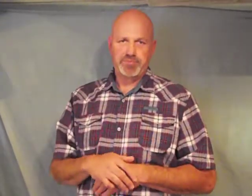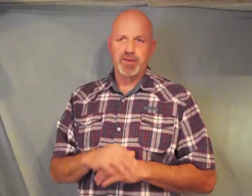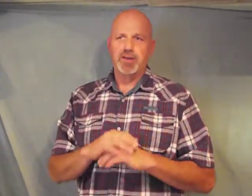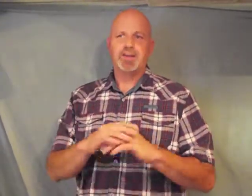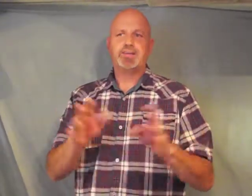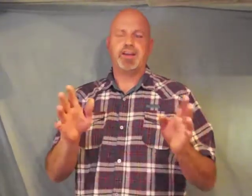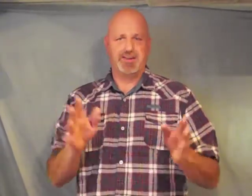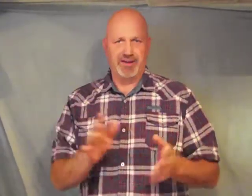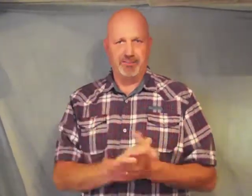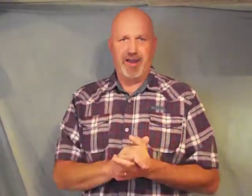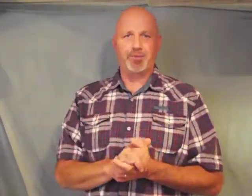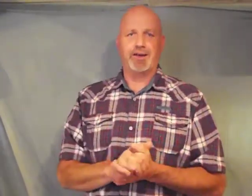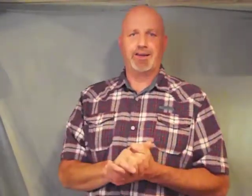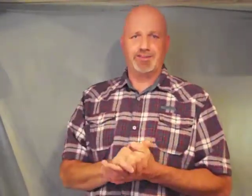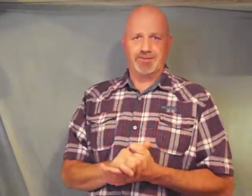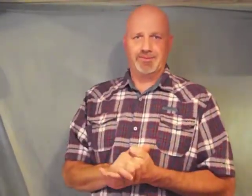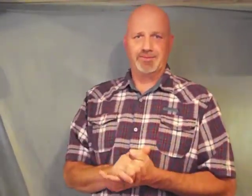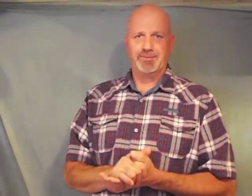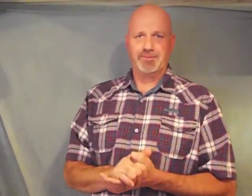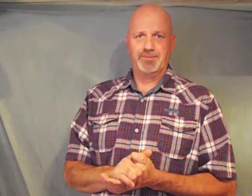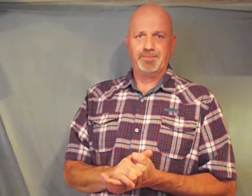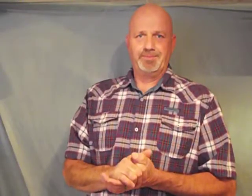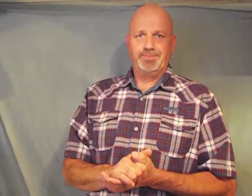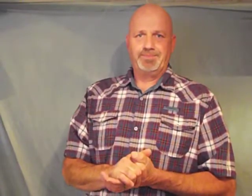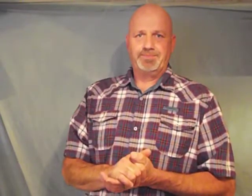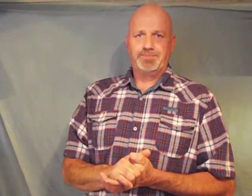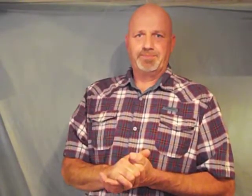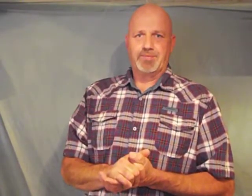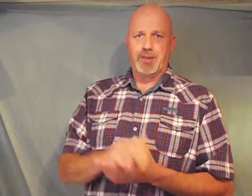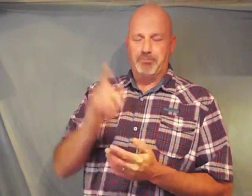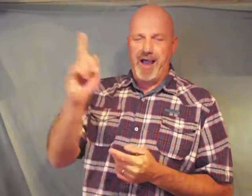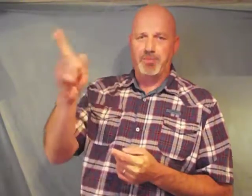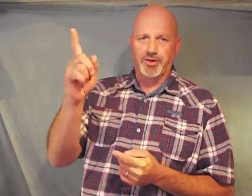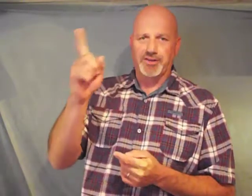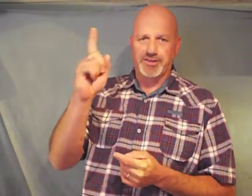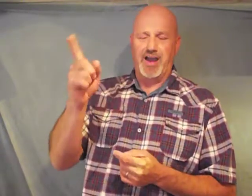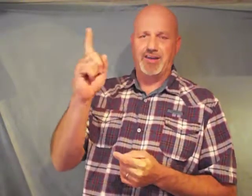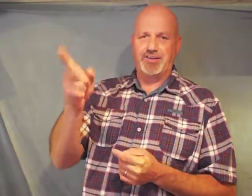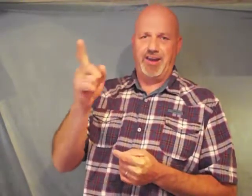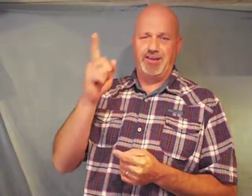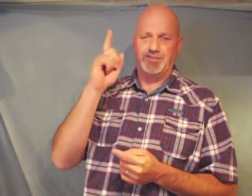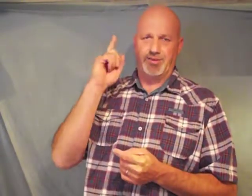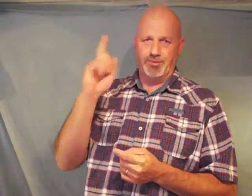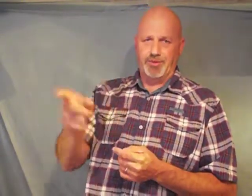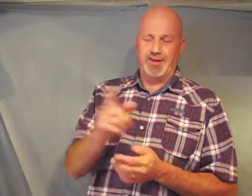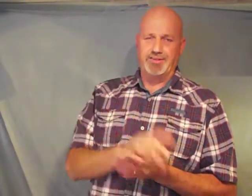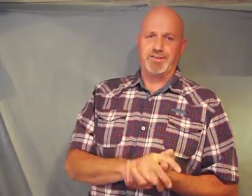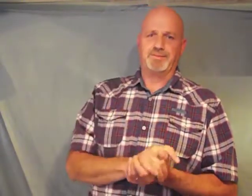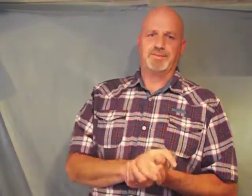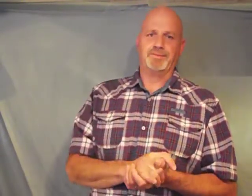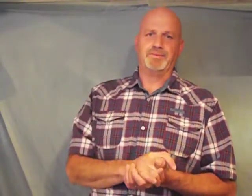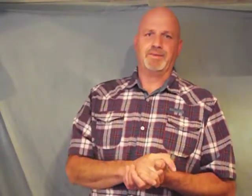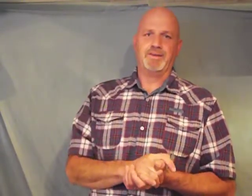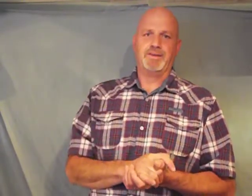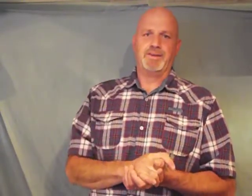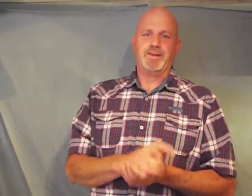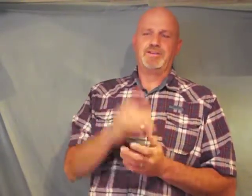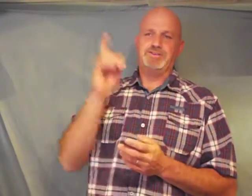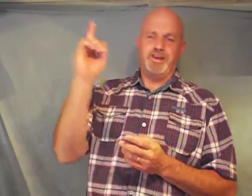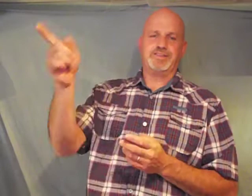tell you something about religion the Bible does not teach religion Jesus